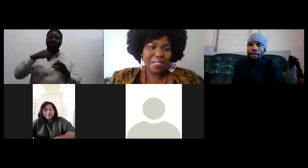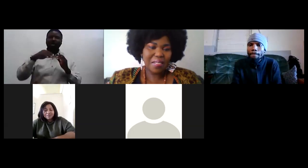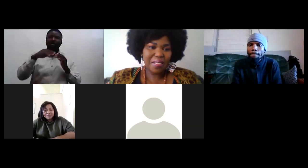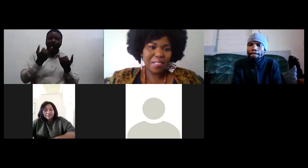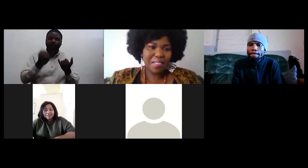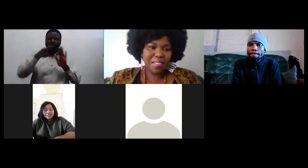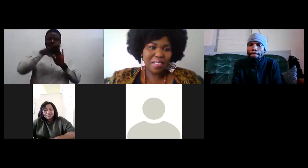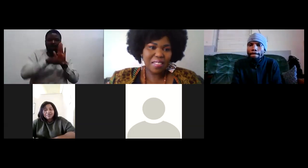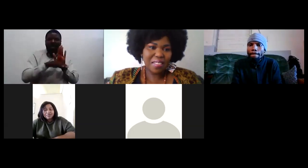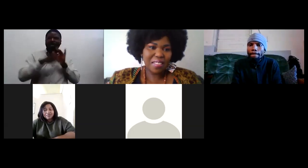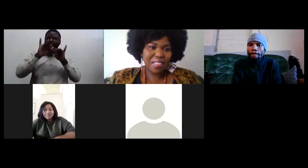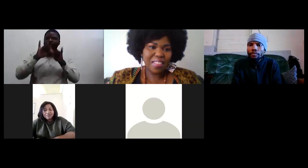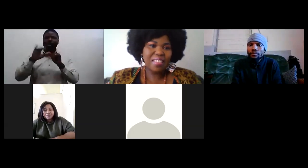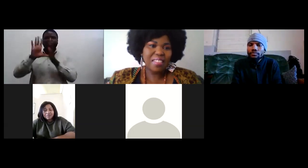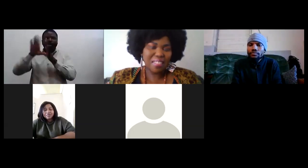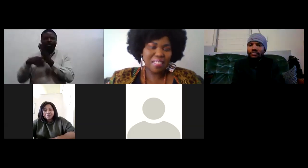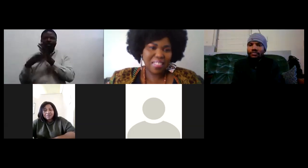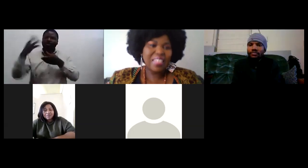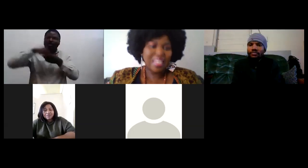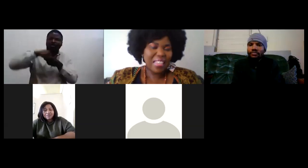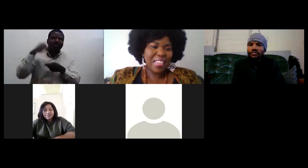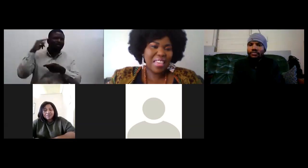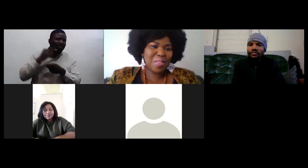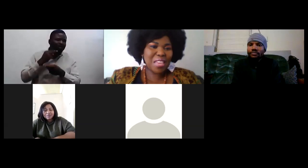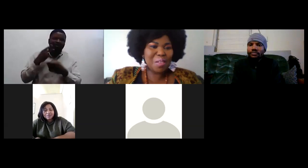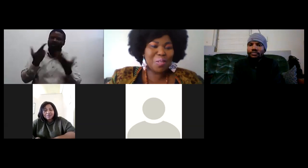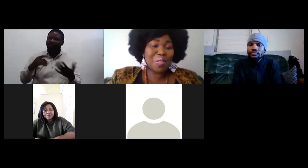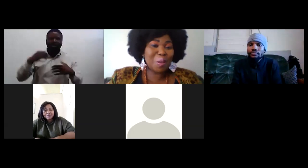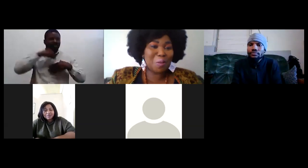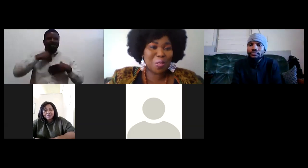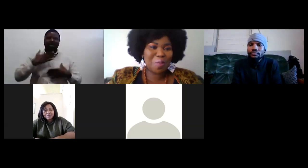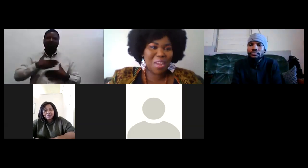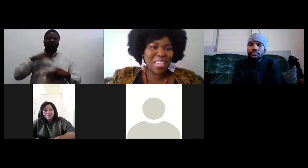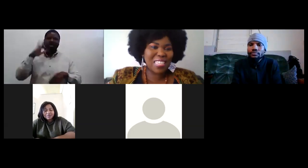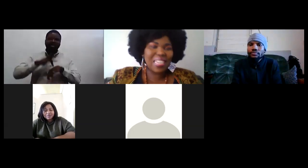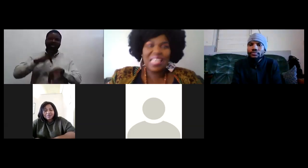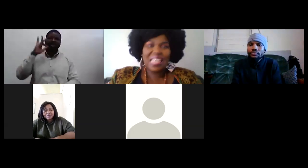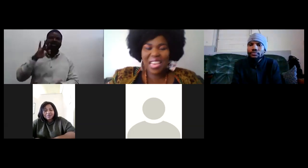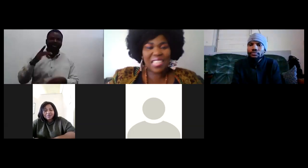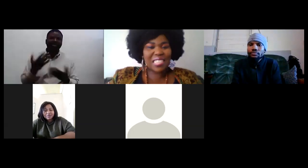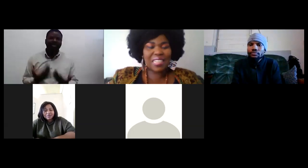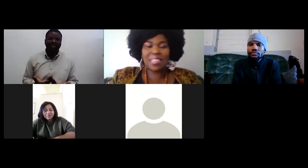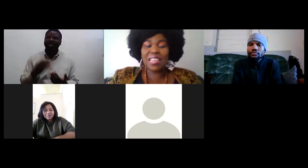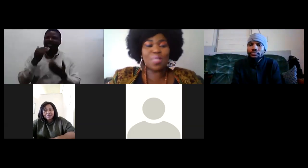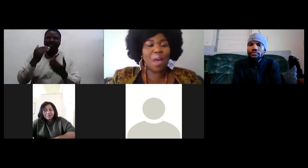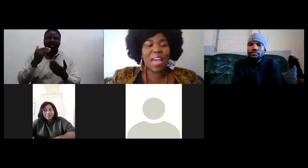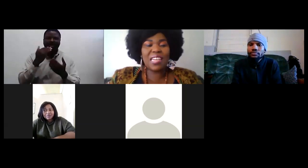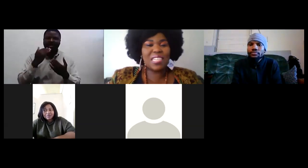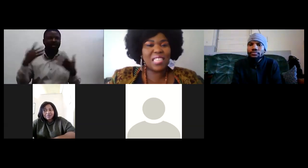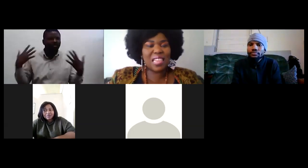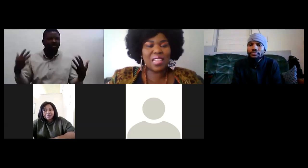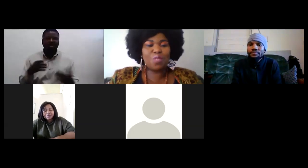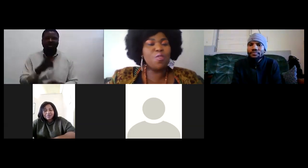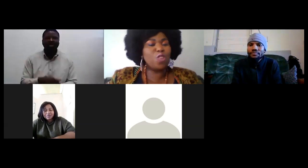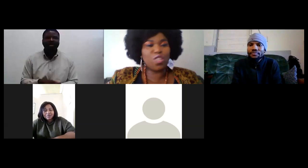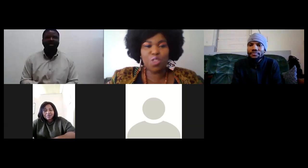is touching and very inspiring thank you so much thank you thank you so so much yes that's why it